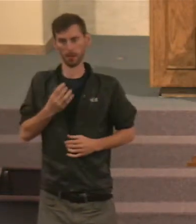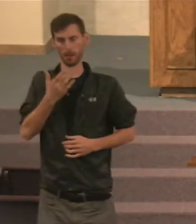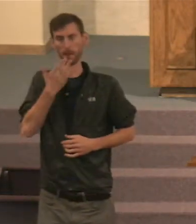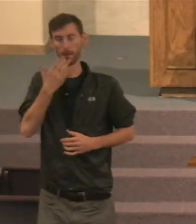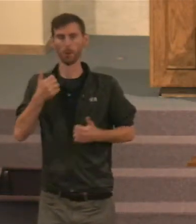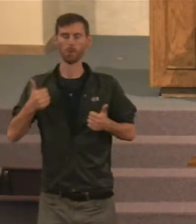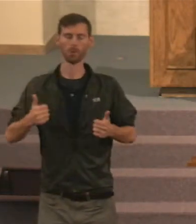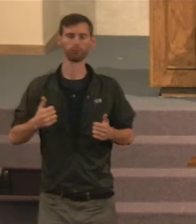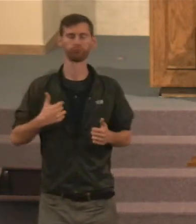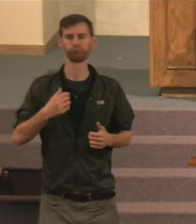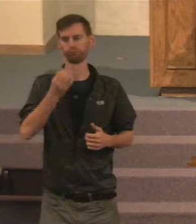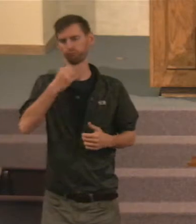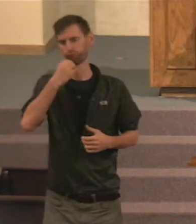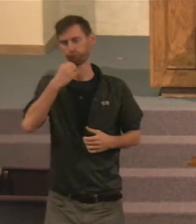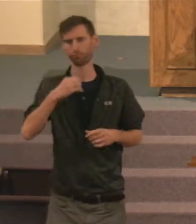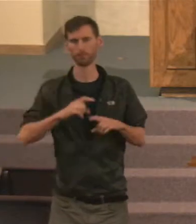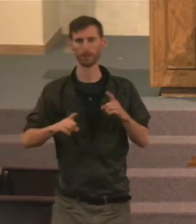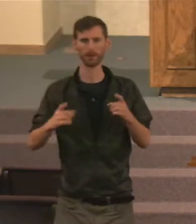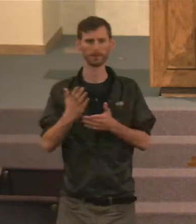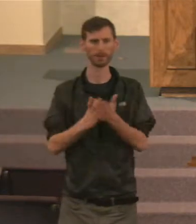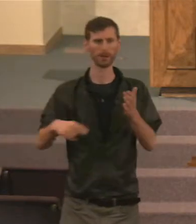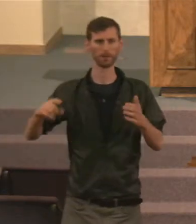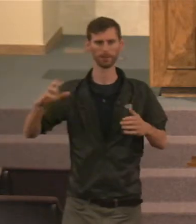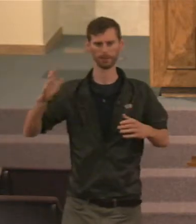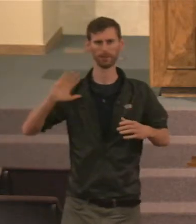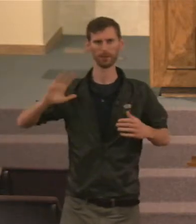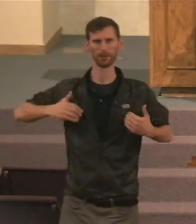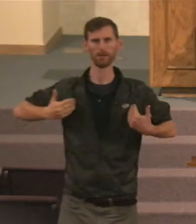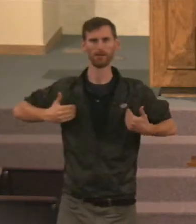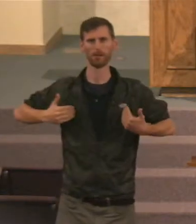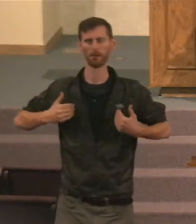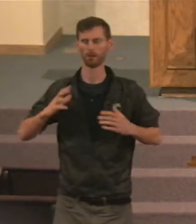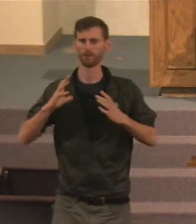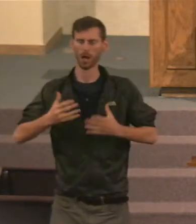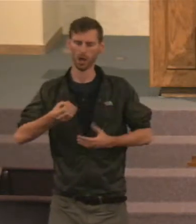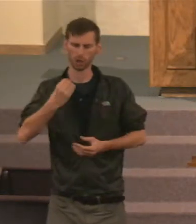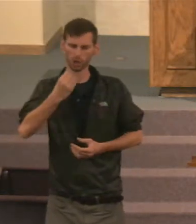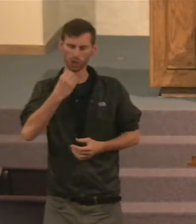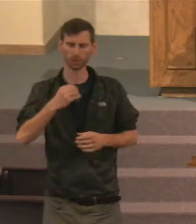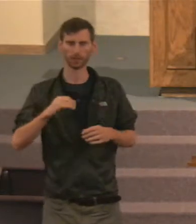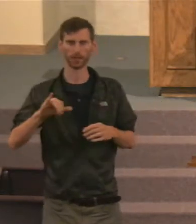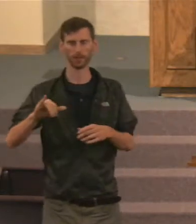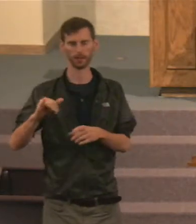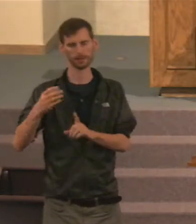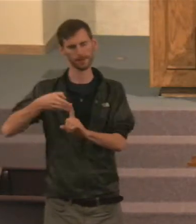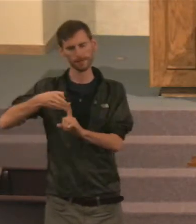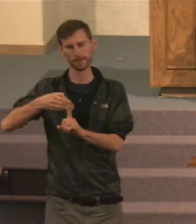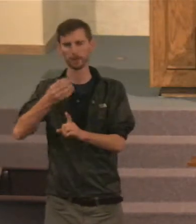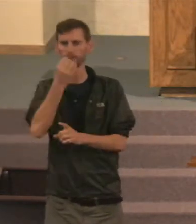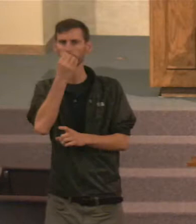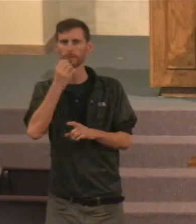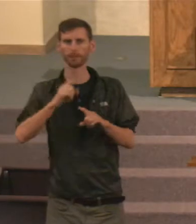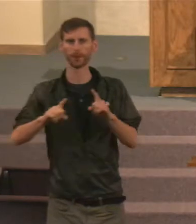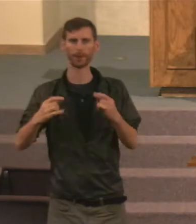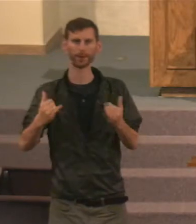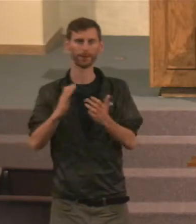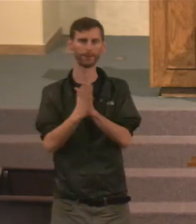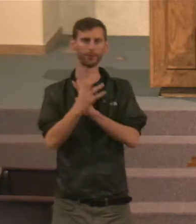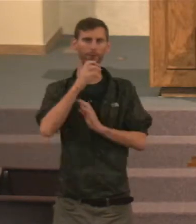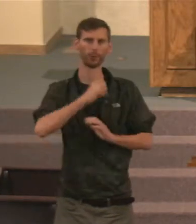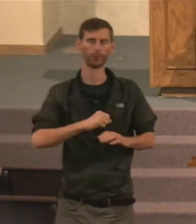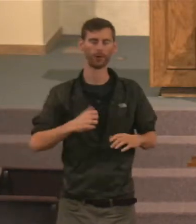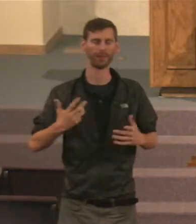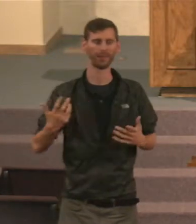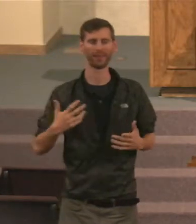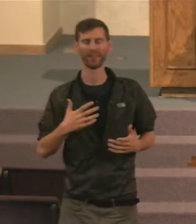when they younger, they don't like that anymore. It doesn't appeal to them. And some of the activities they used to do, maybe a man loved